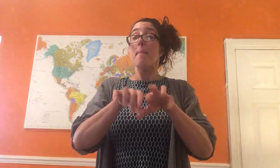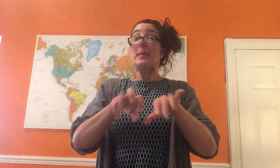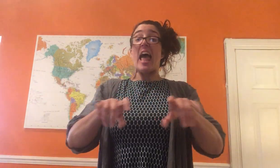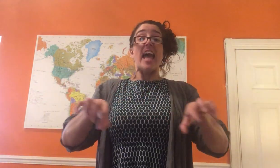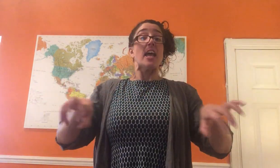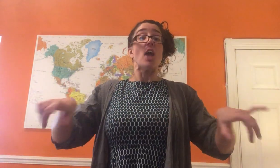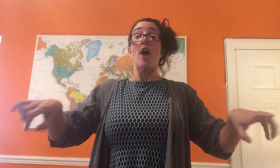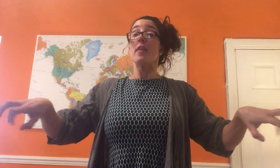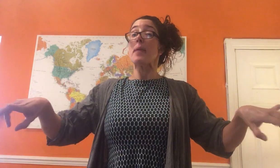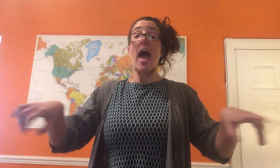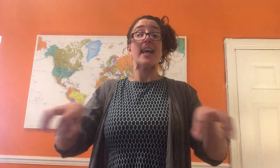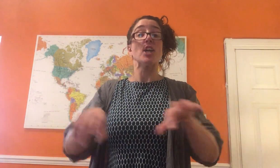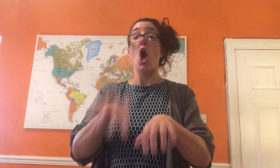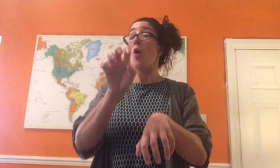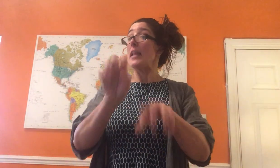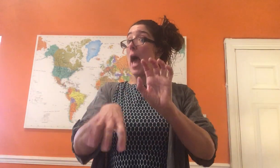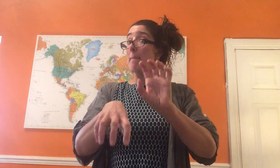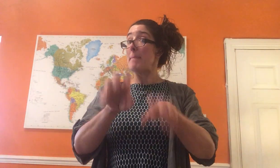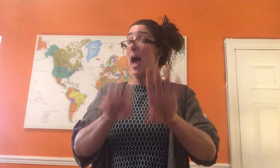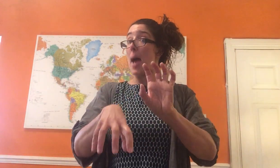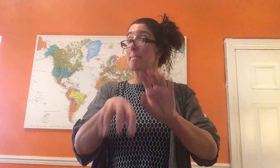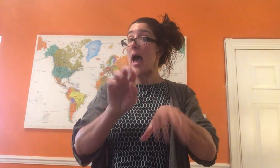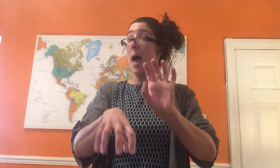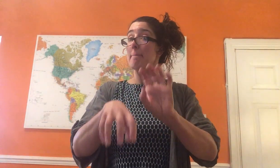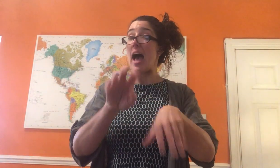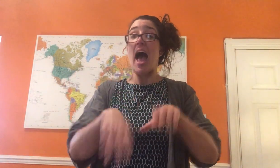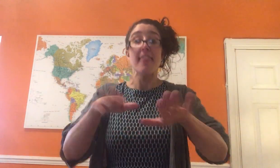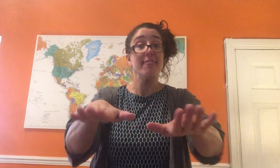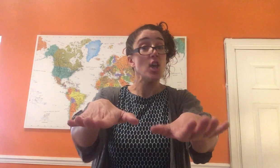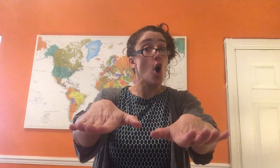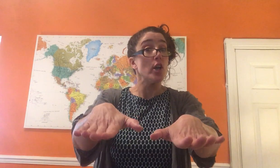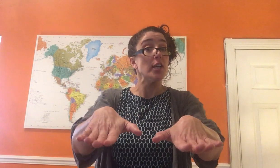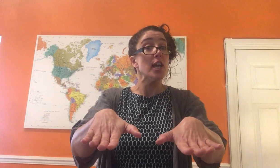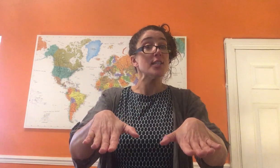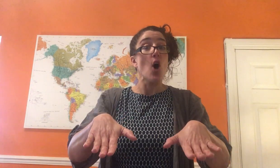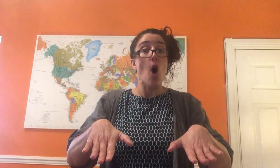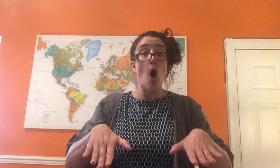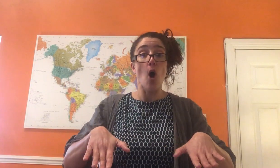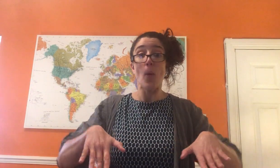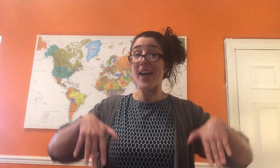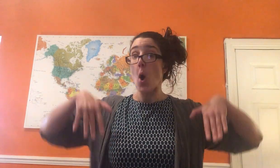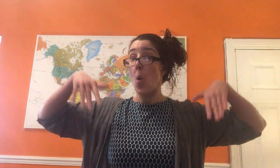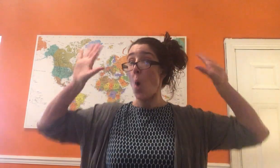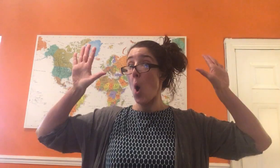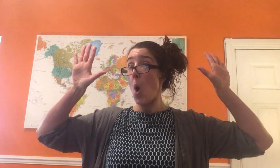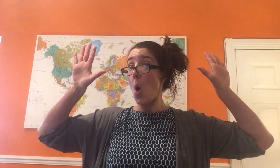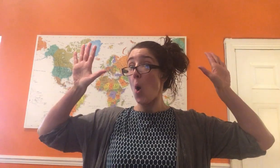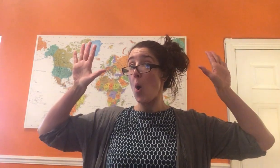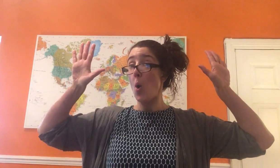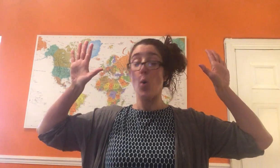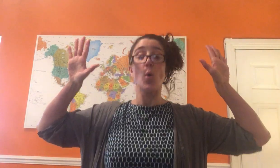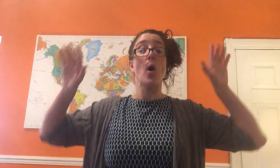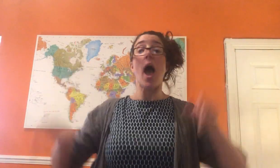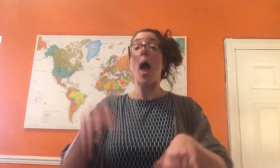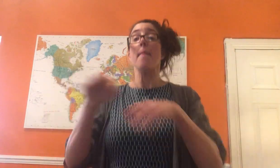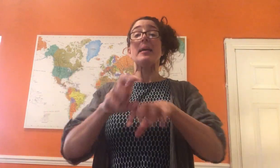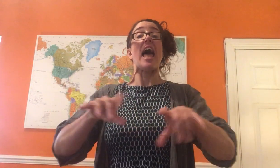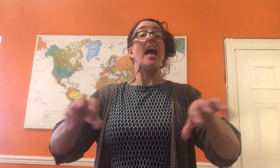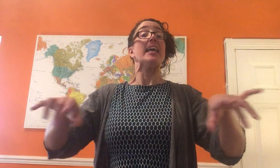Playing on a piano, going hammer, hammer, And the audience all went, woo! Playing